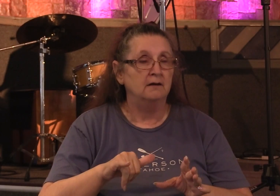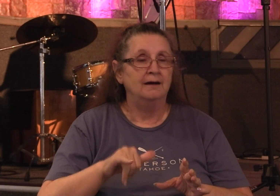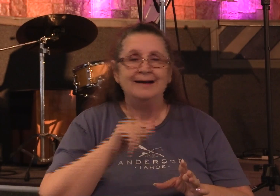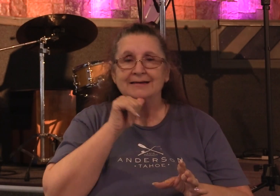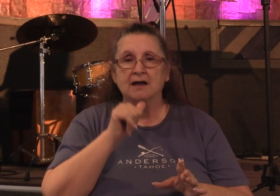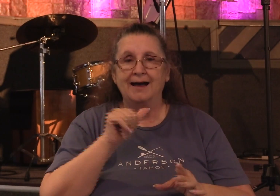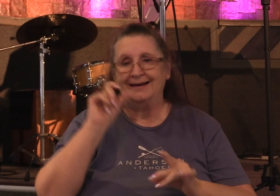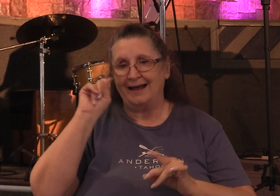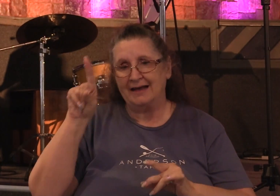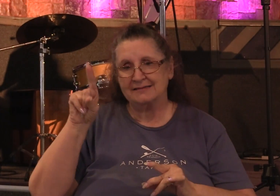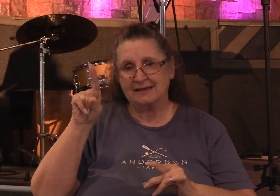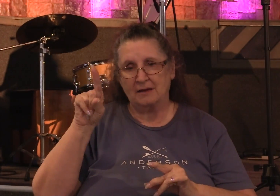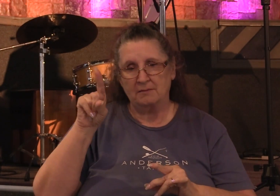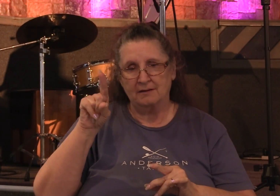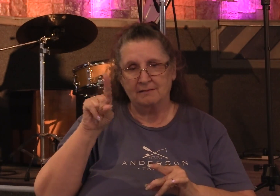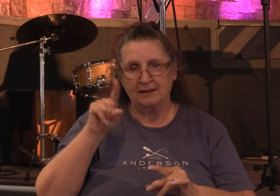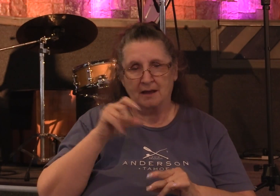take their problem away.